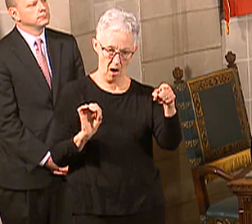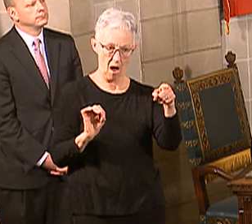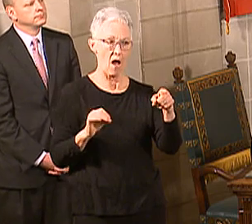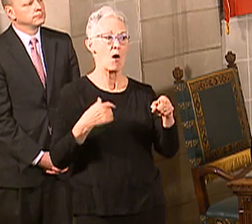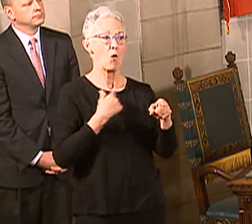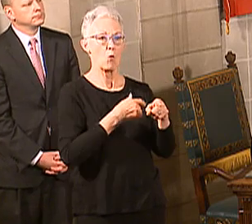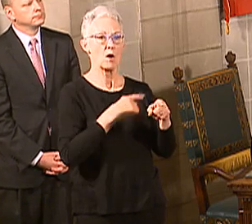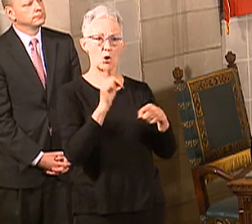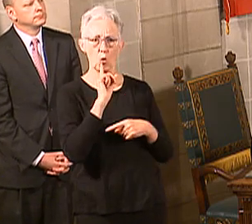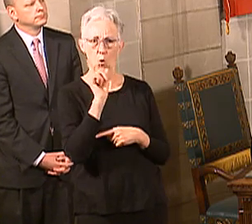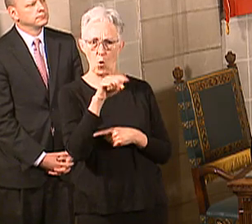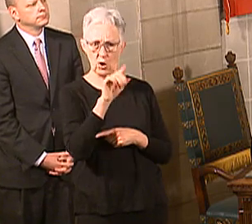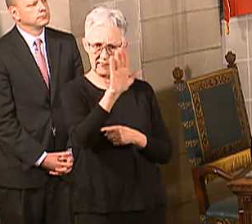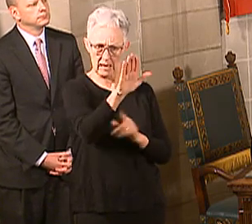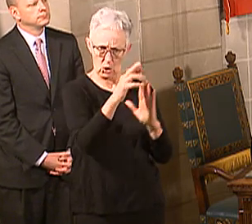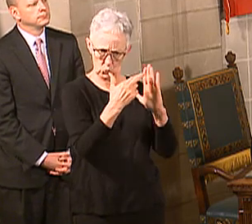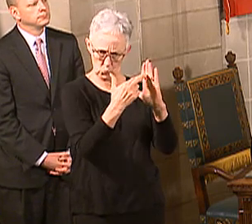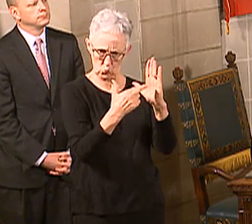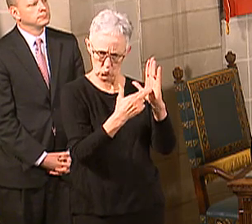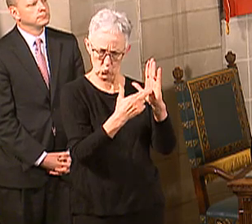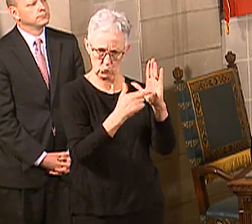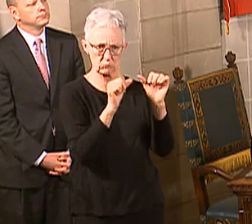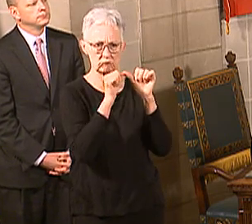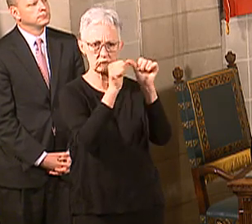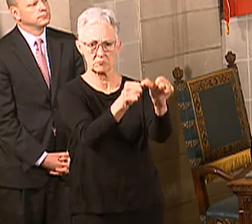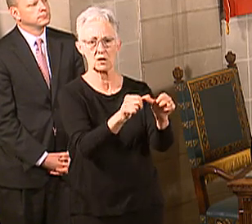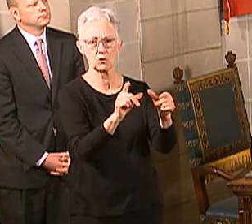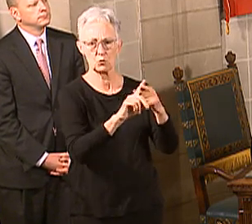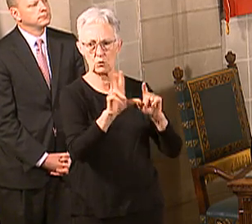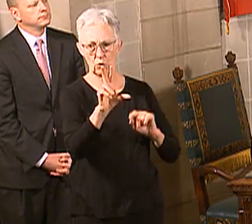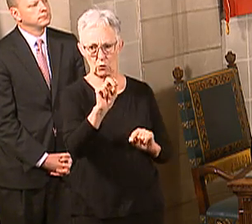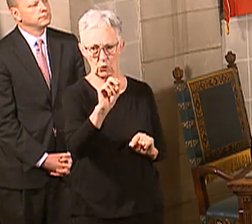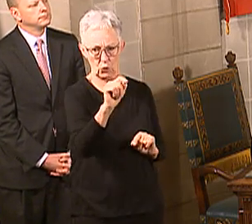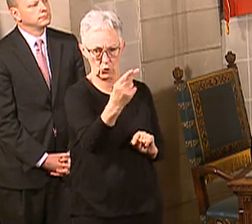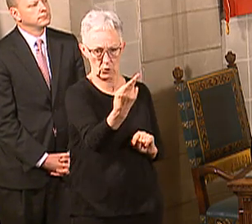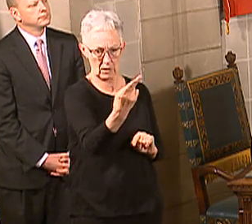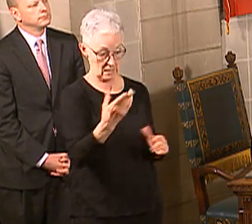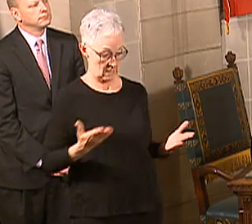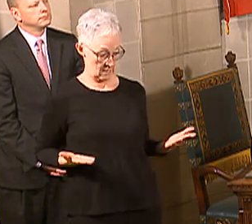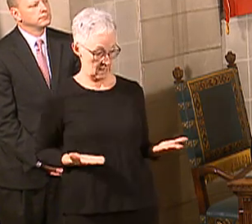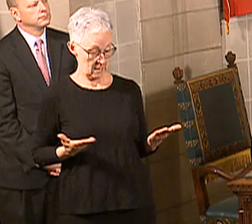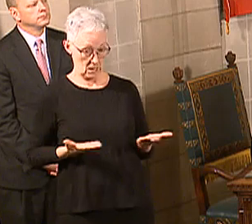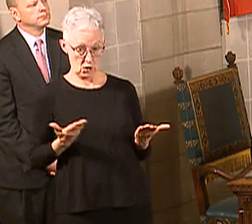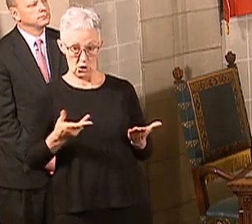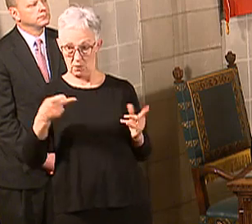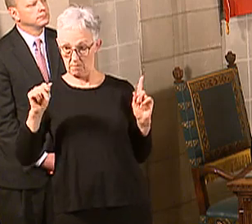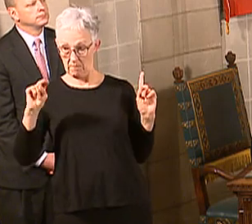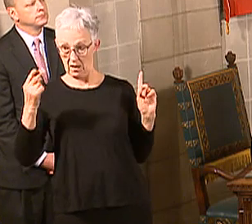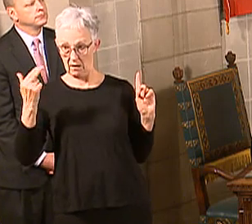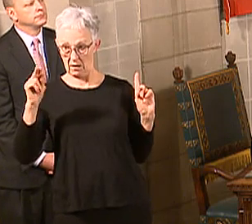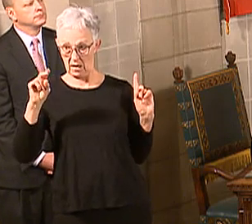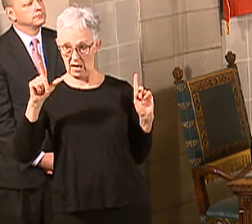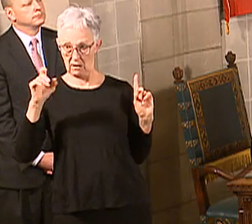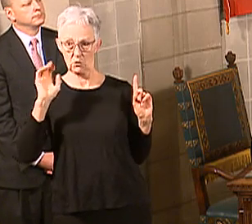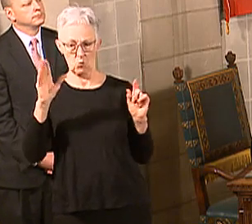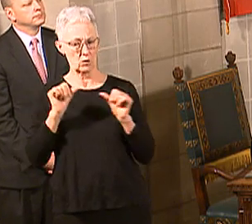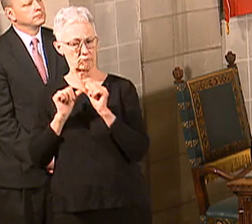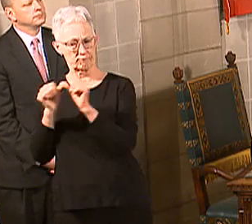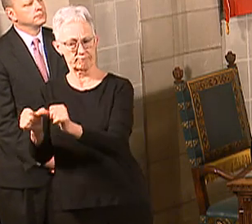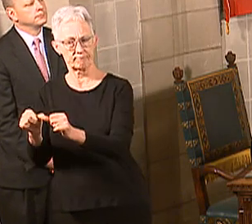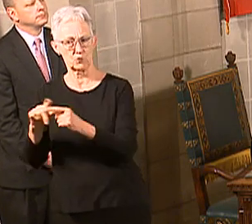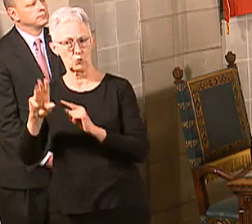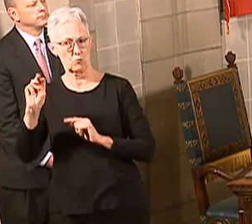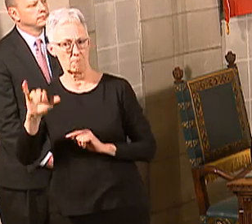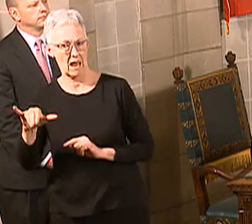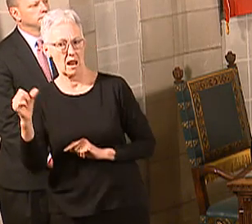now the panhandle is going to May 11th. So you can see because we reached that threshold later, theirs